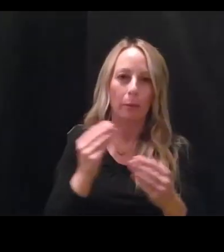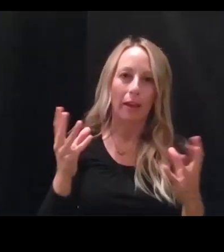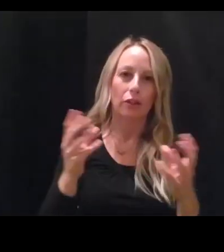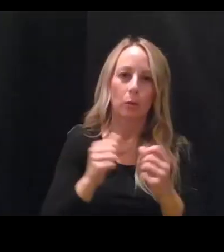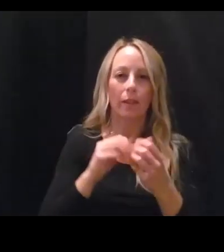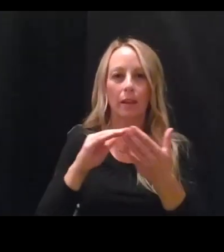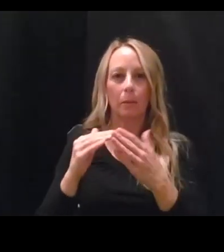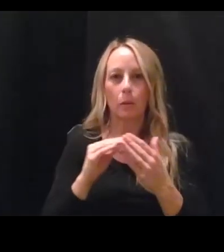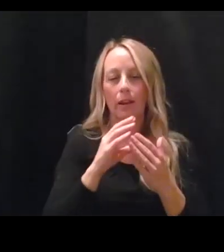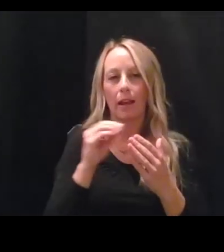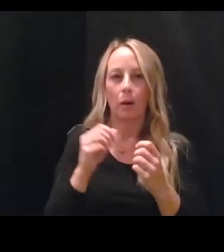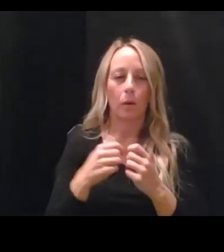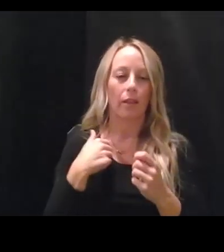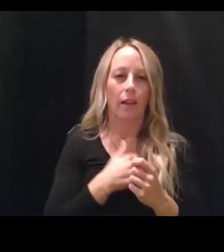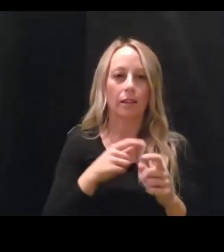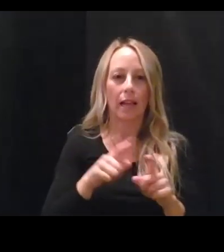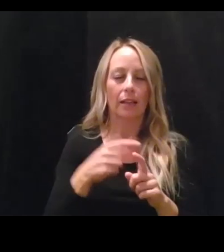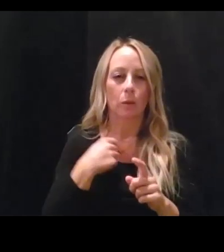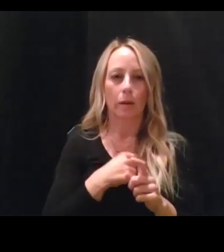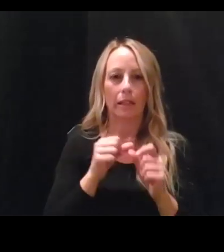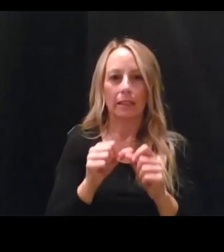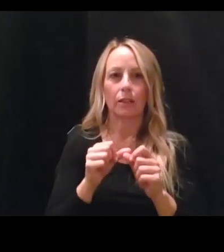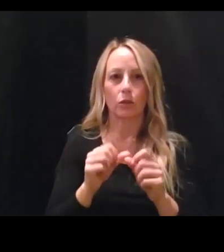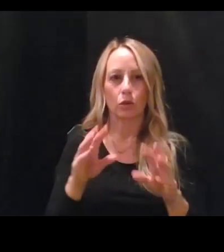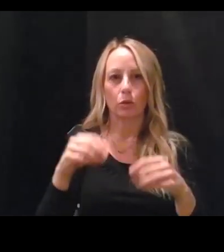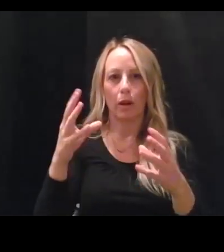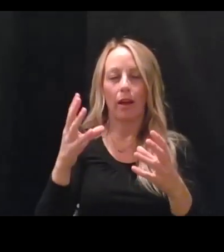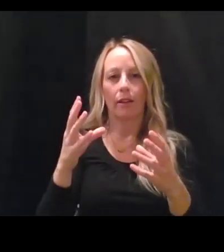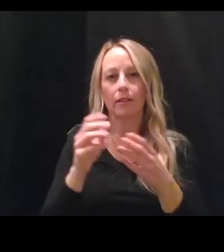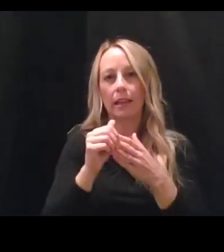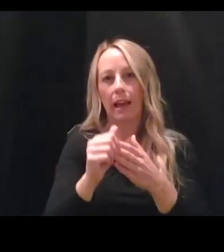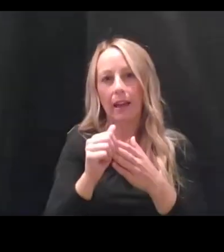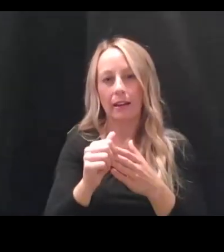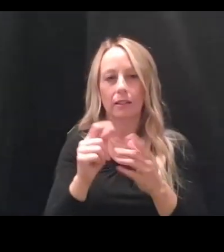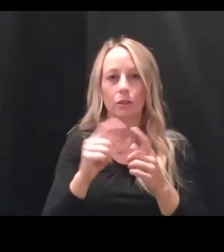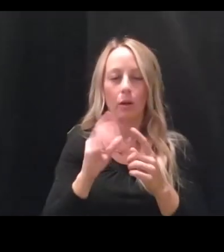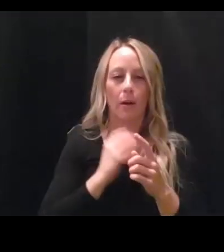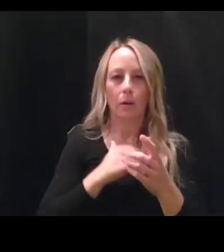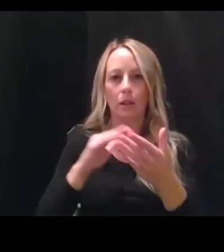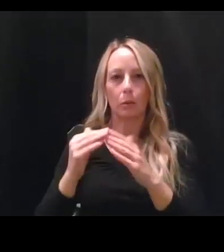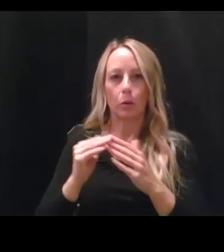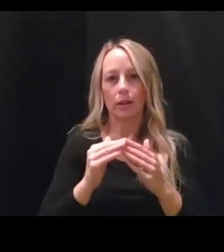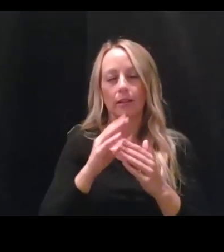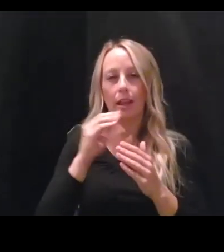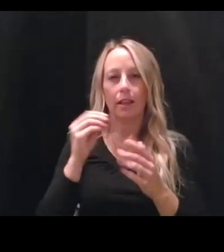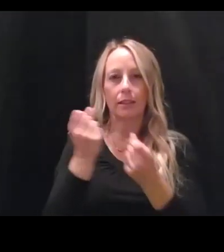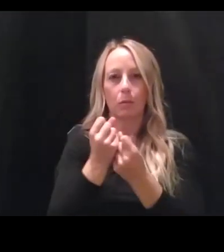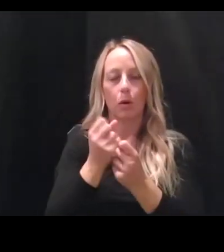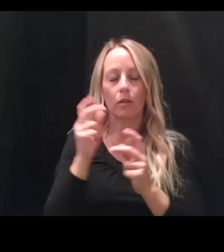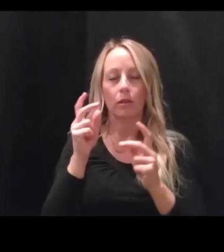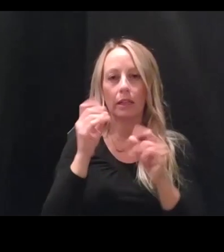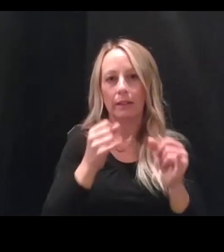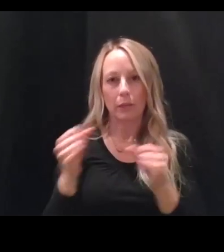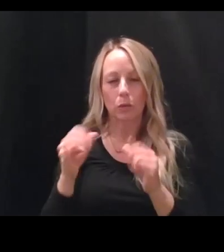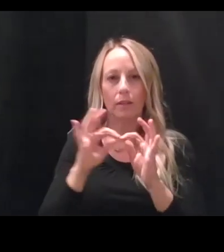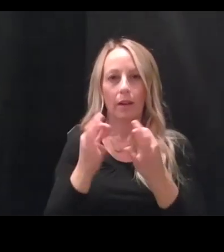as well as with us as we continue to provide guidance to all of the different sectors in our community and support individuals and families as they're